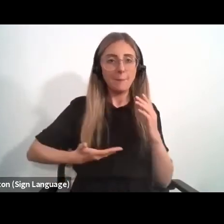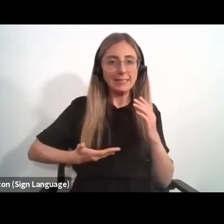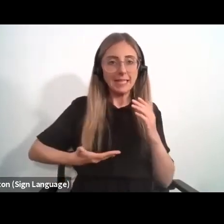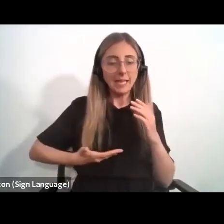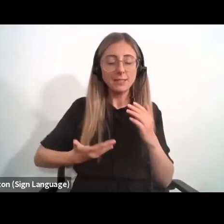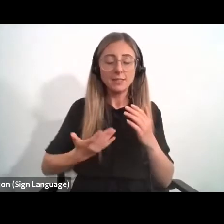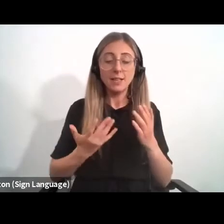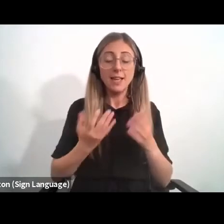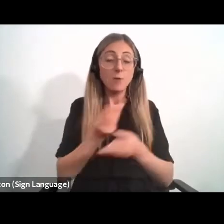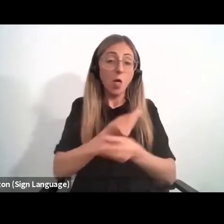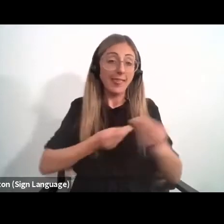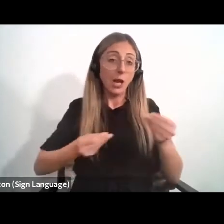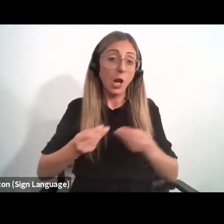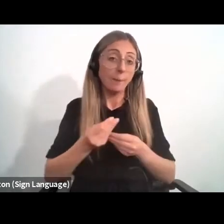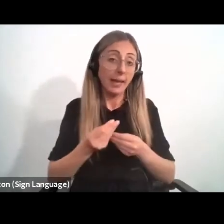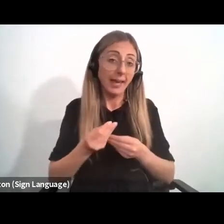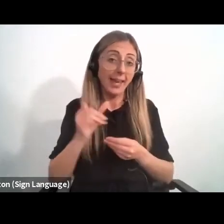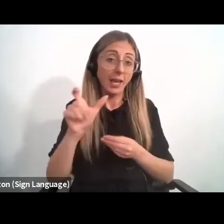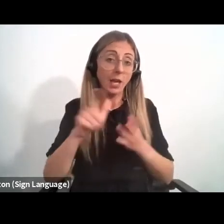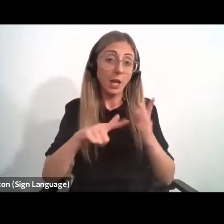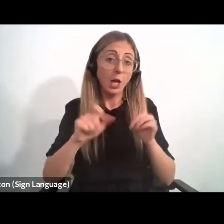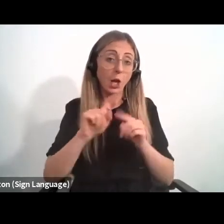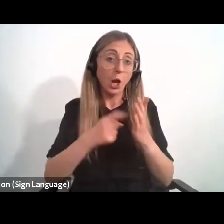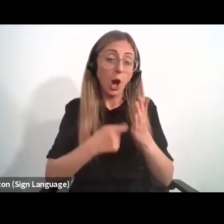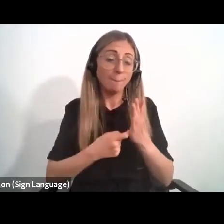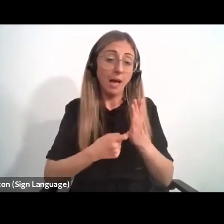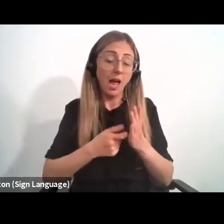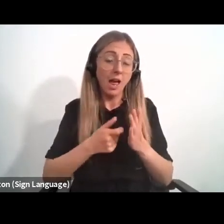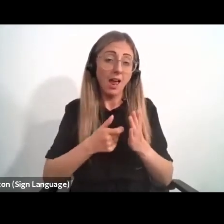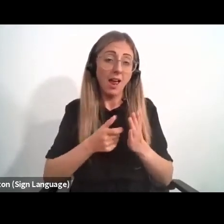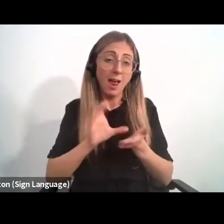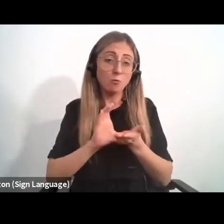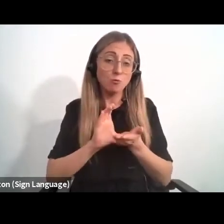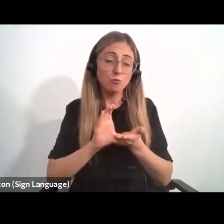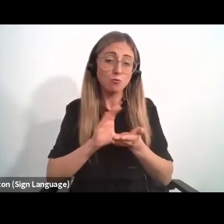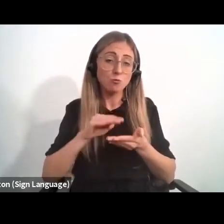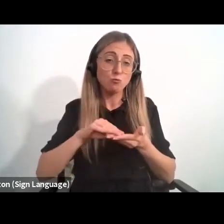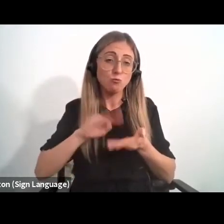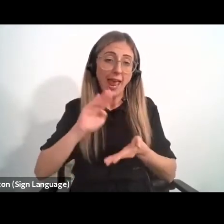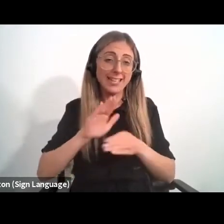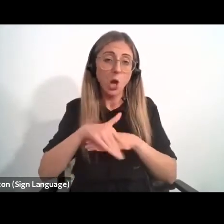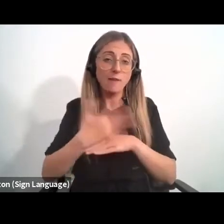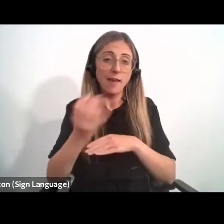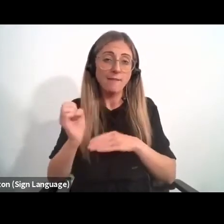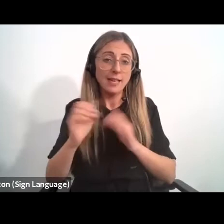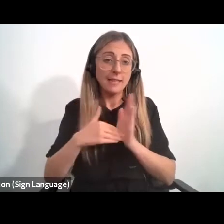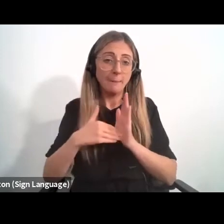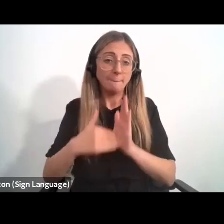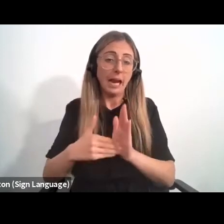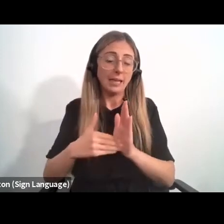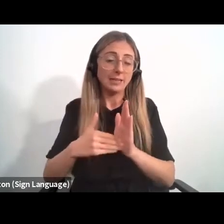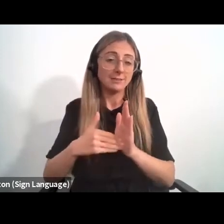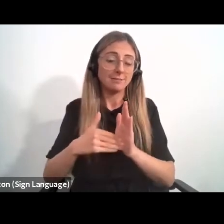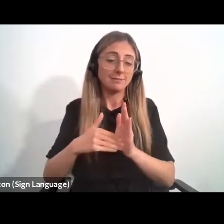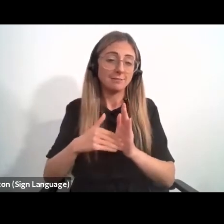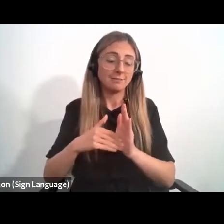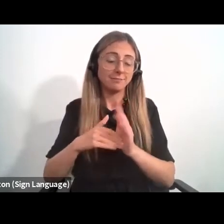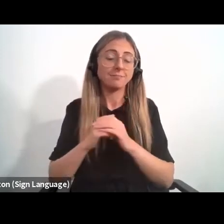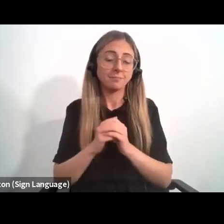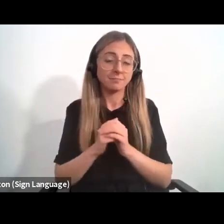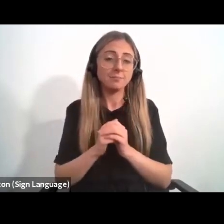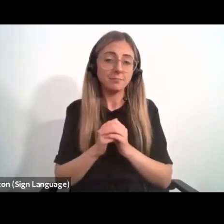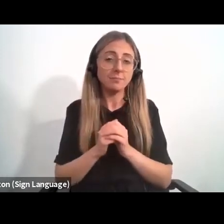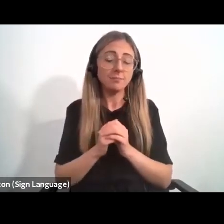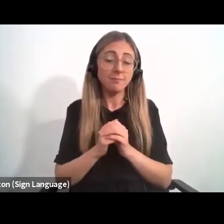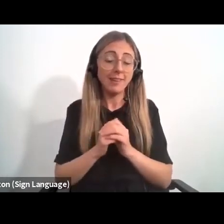to the economy, MCOPA has raised well over $50 million in venture capital, providing full